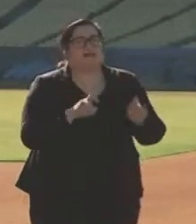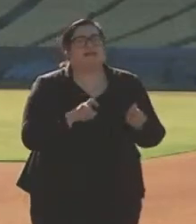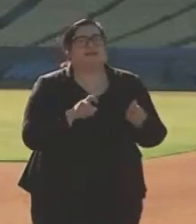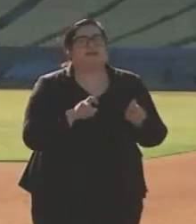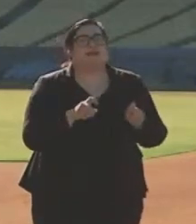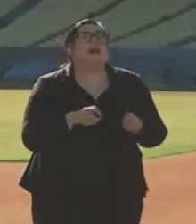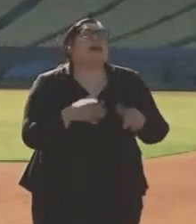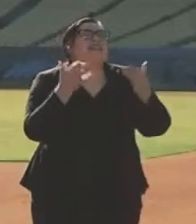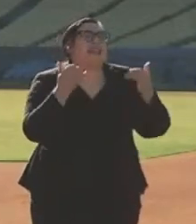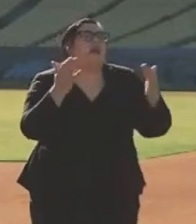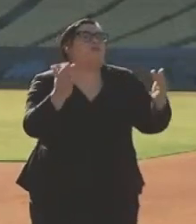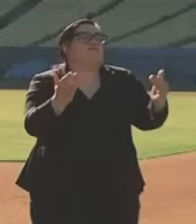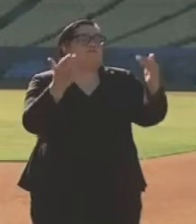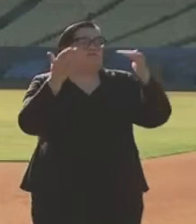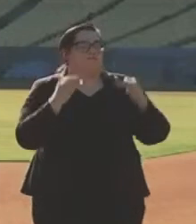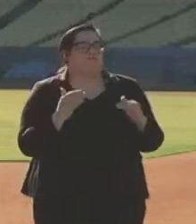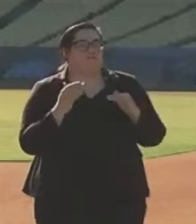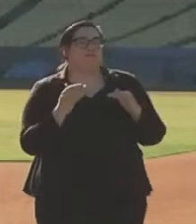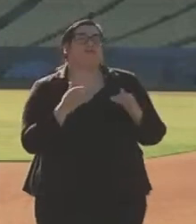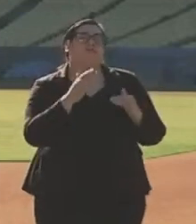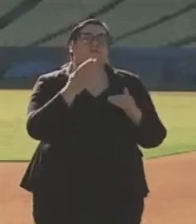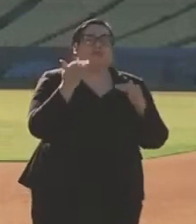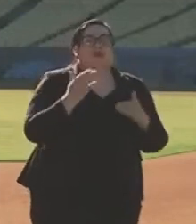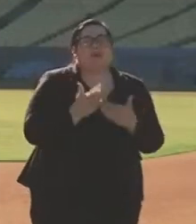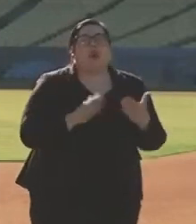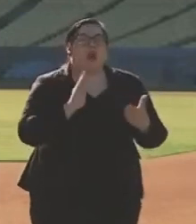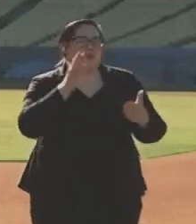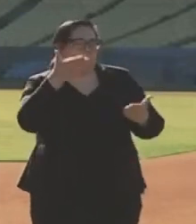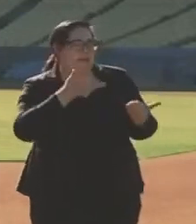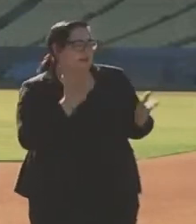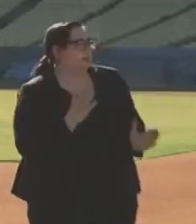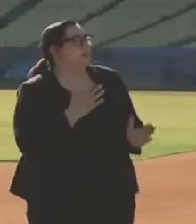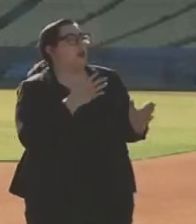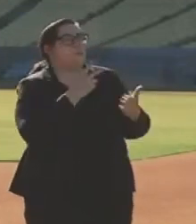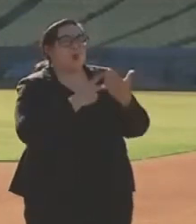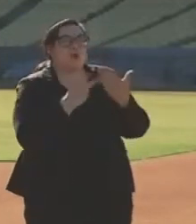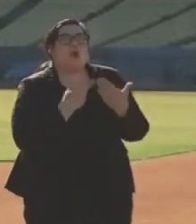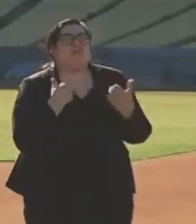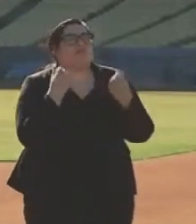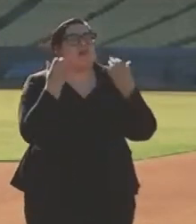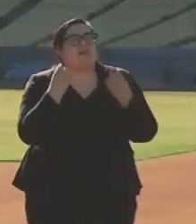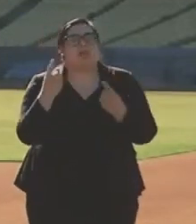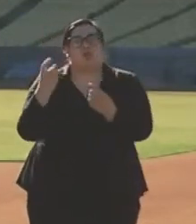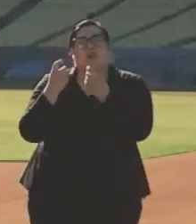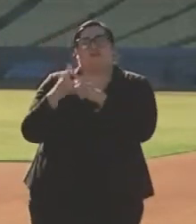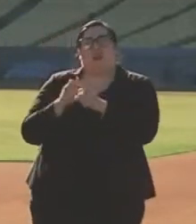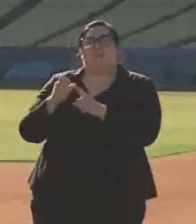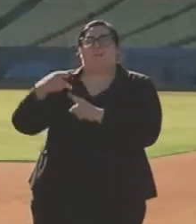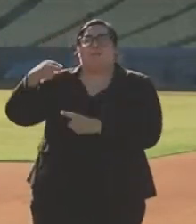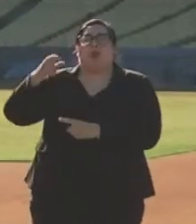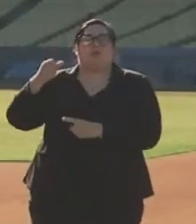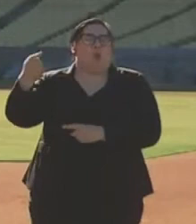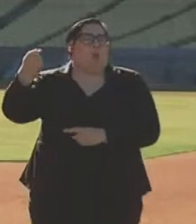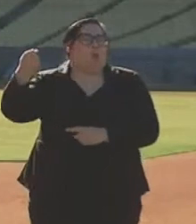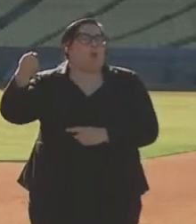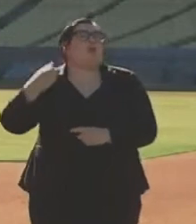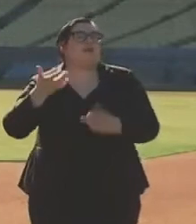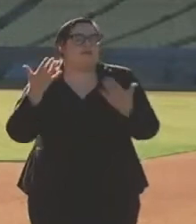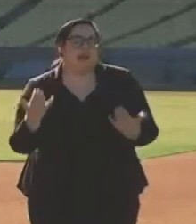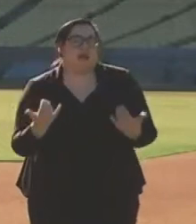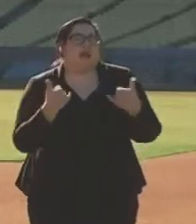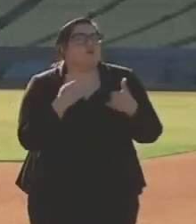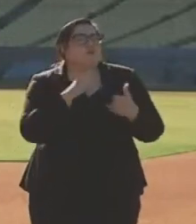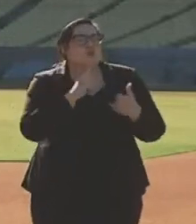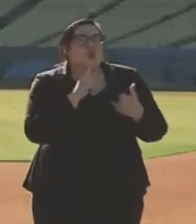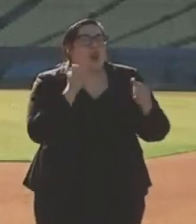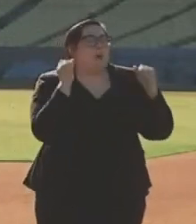With that, let me move forward in our program and our guests. We've got, I know, a bunch of questions that will come from the press, but please hold with us because we've got some